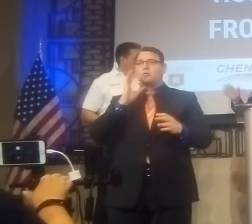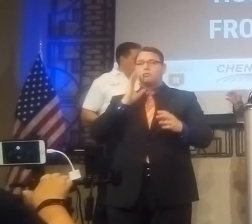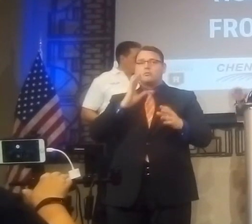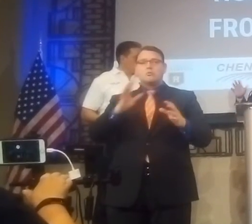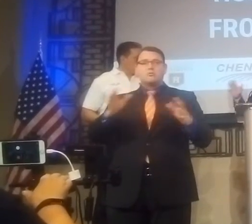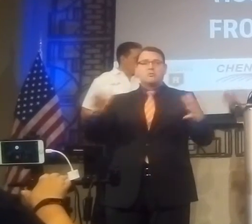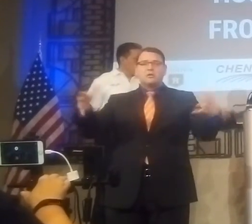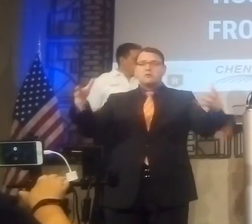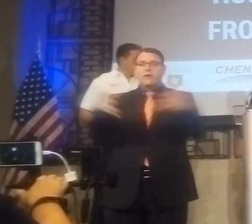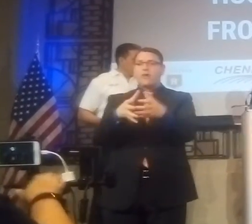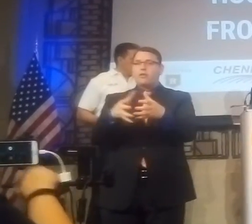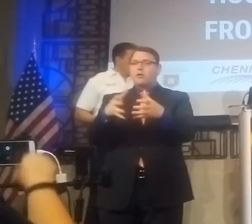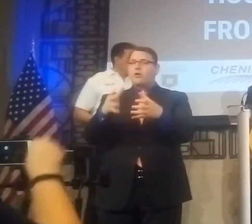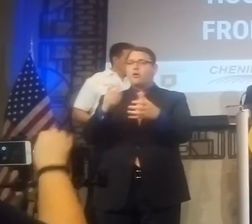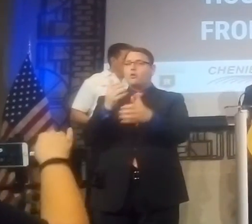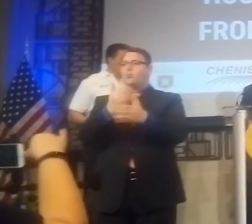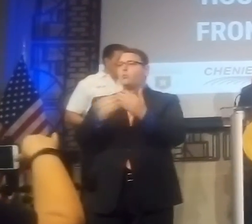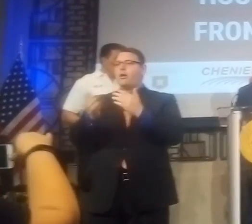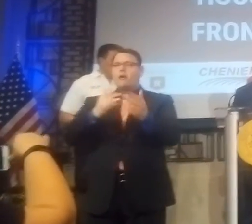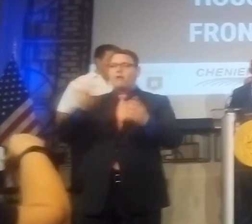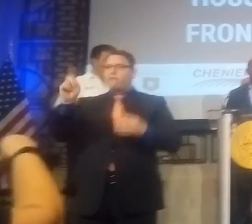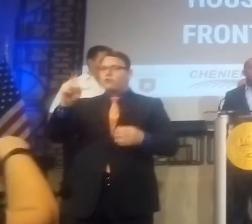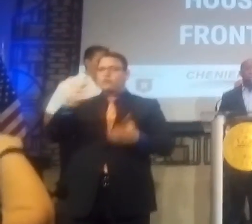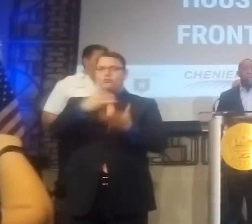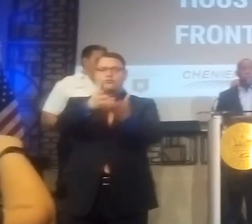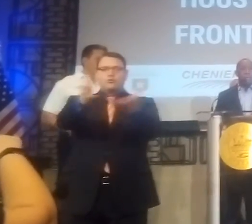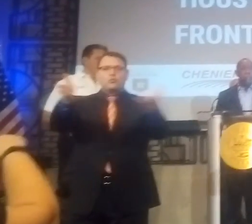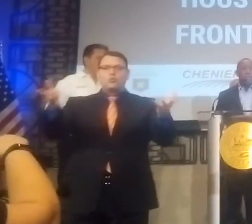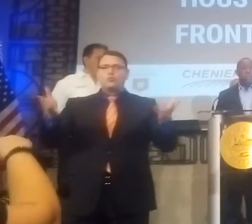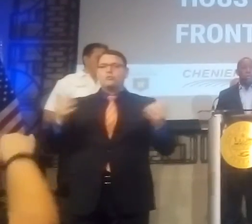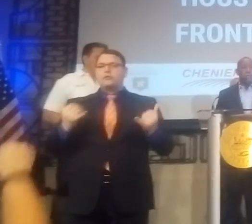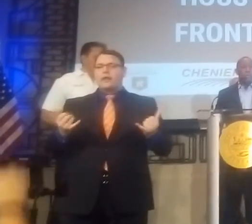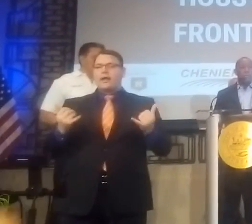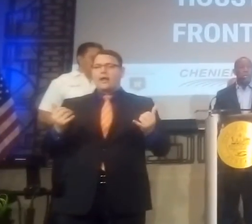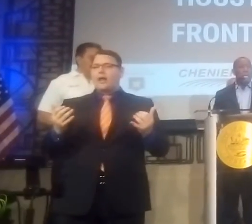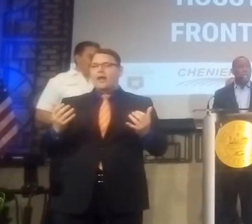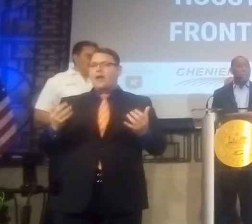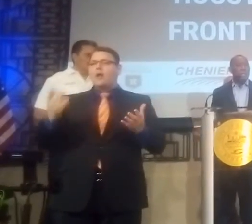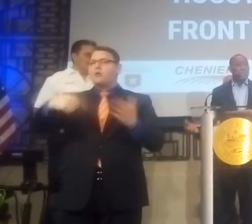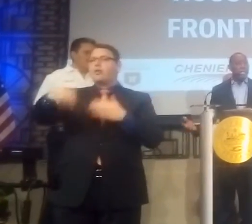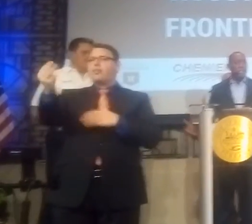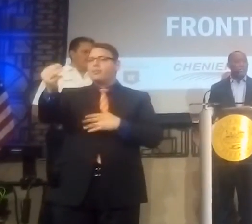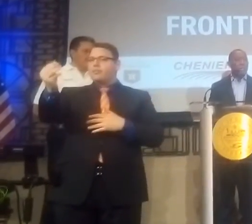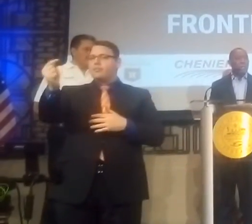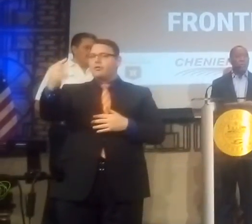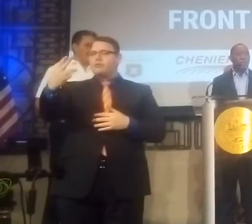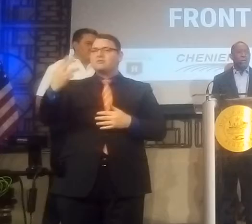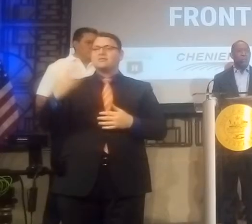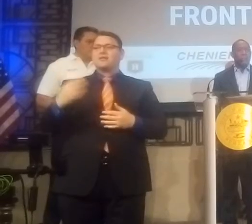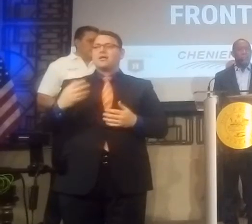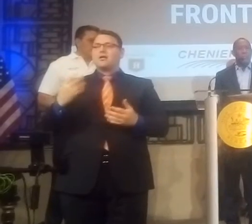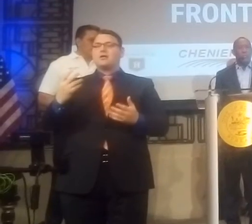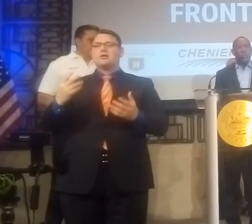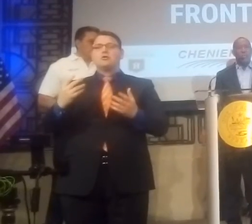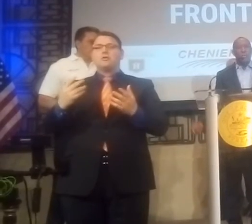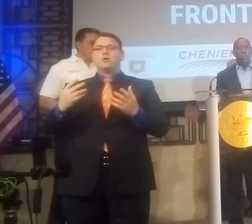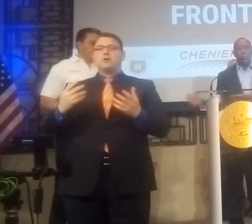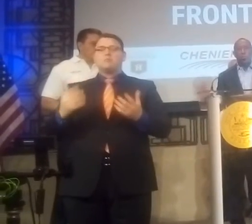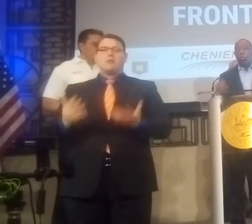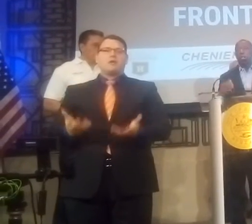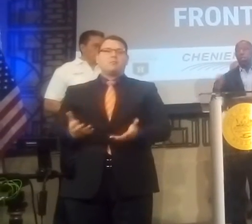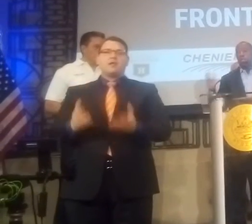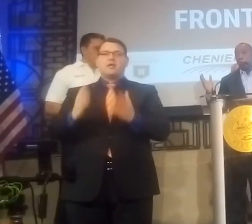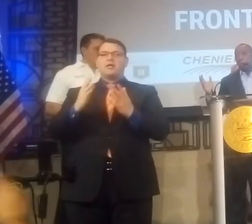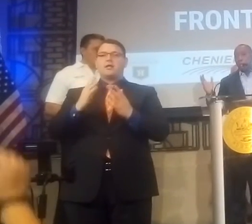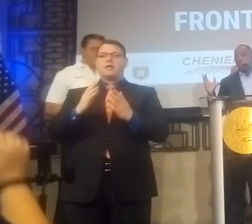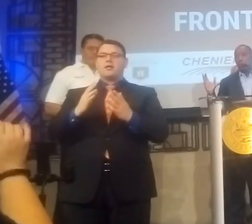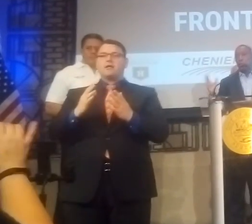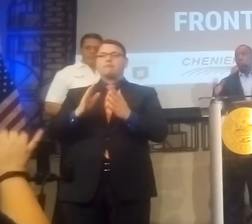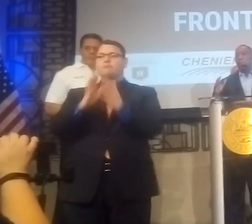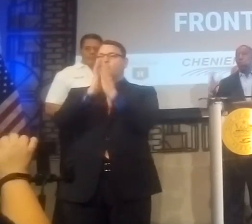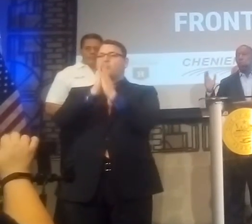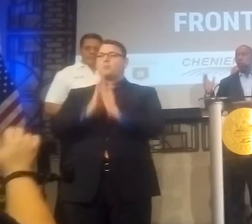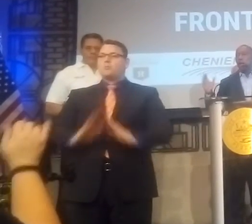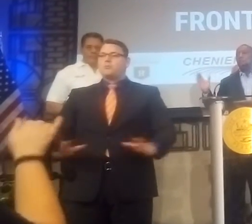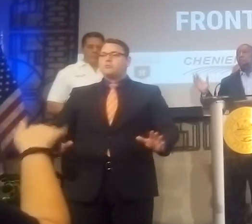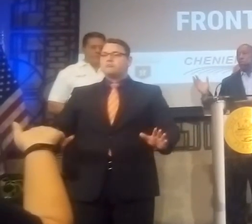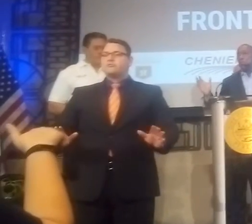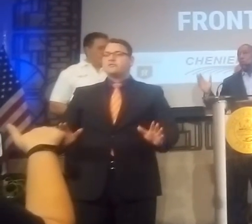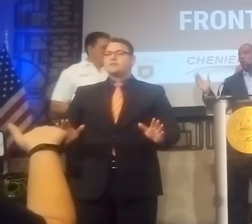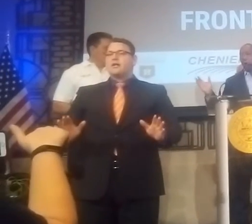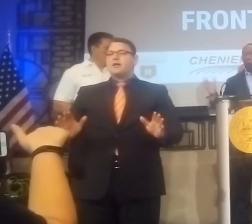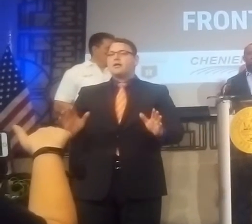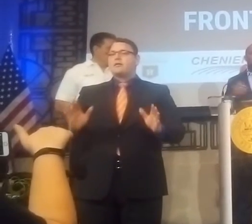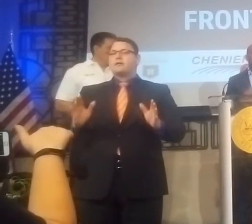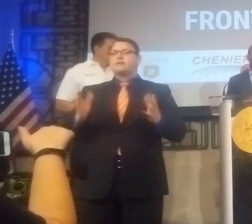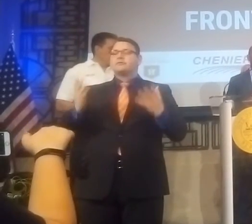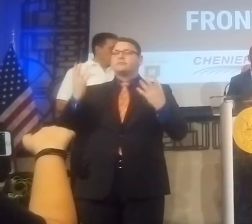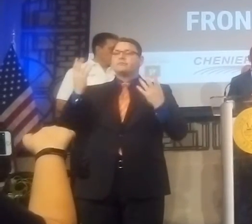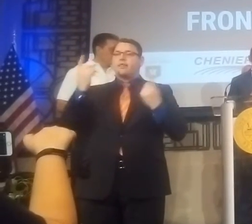a moment of prayer and silent meditation of non-denominational but for wherever